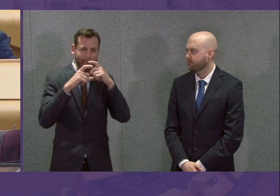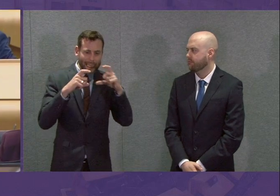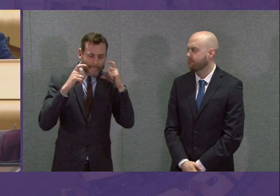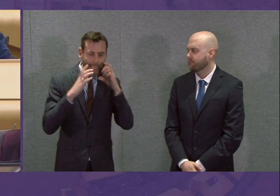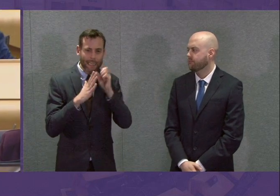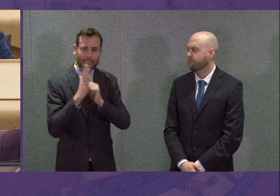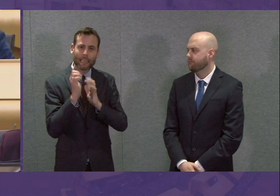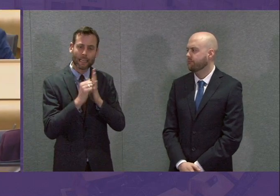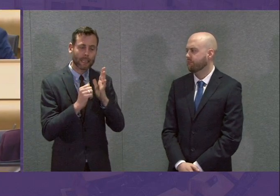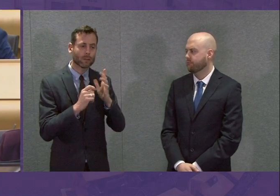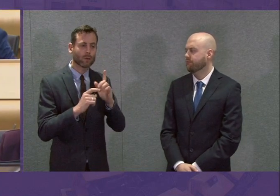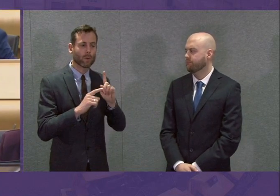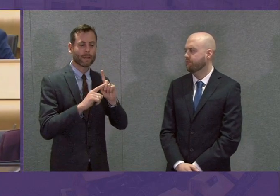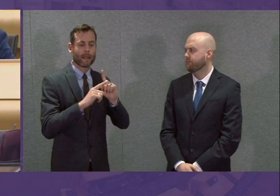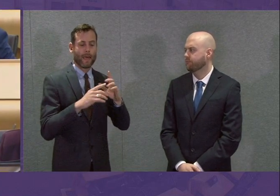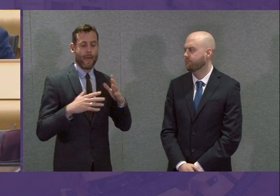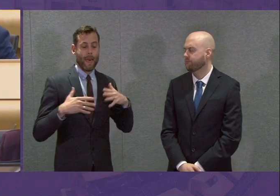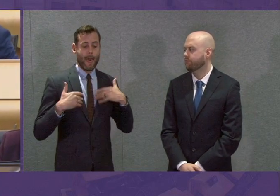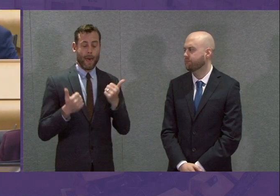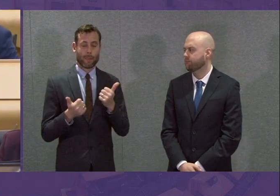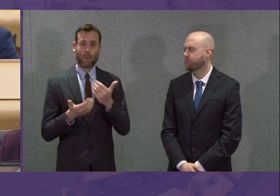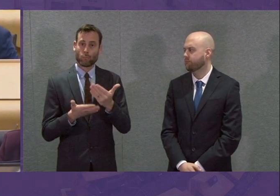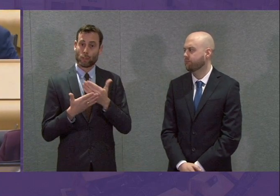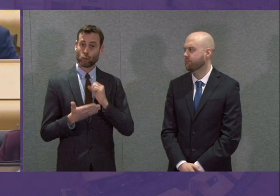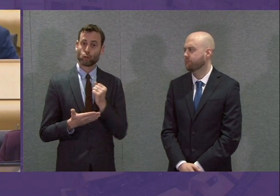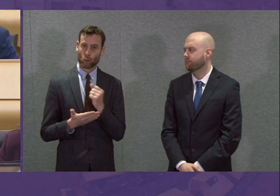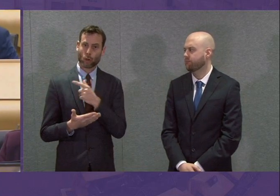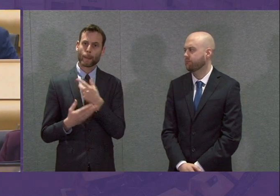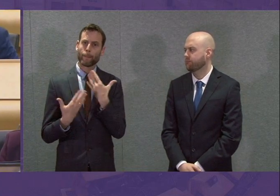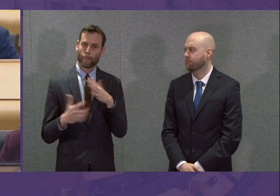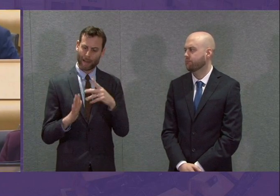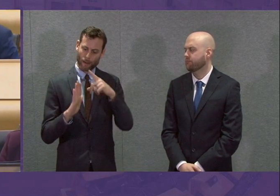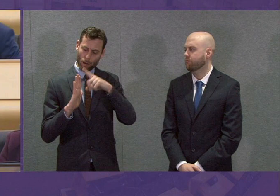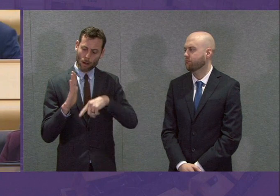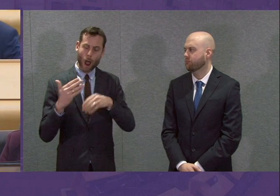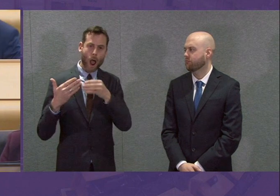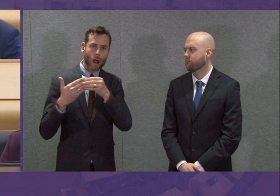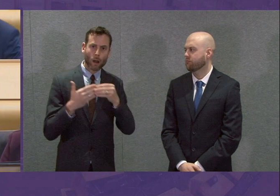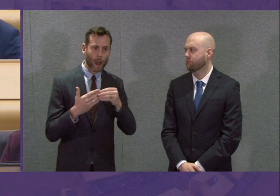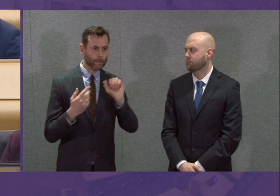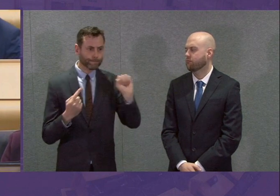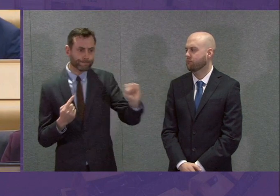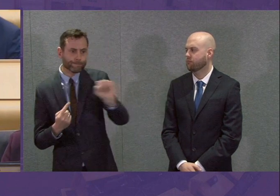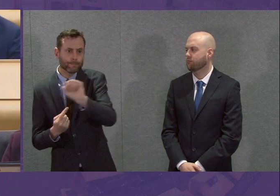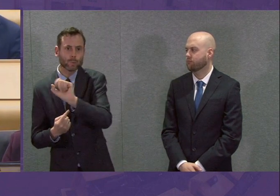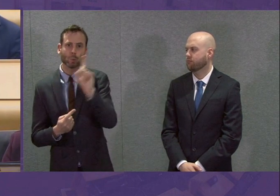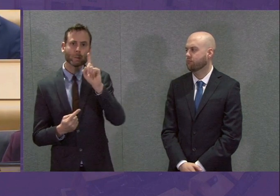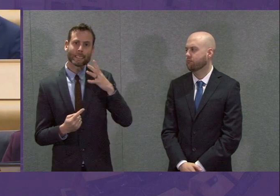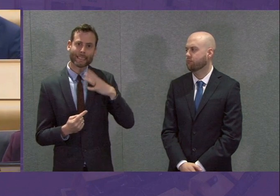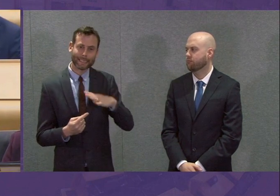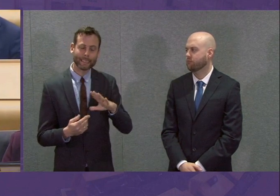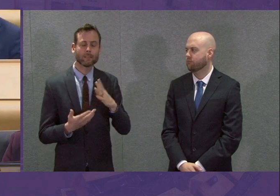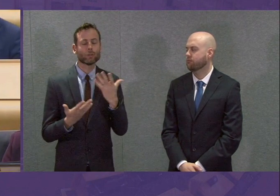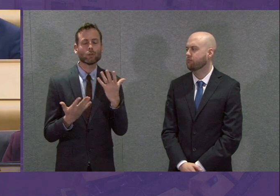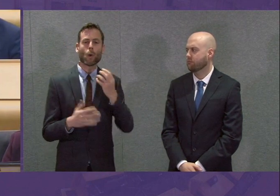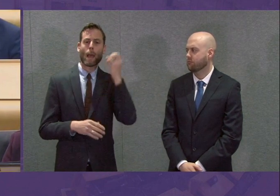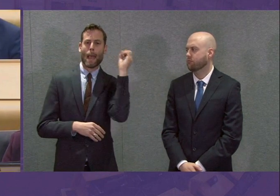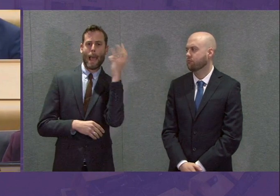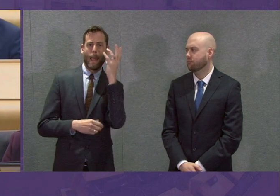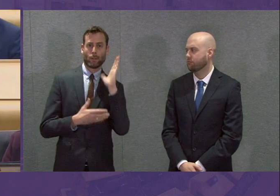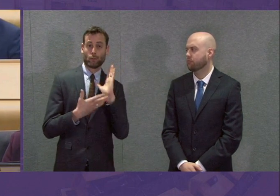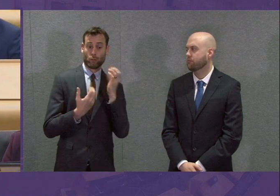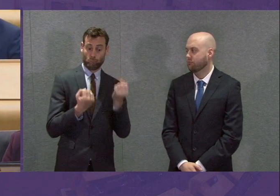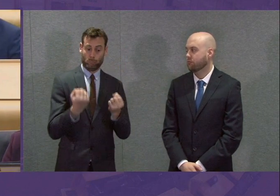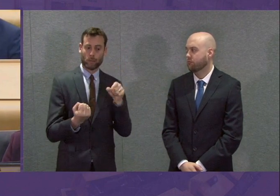workers, Health Protection Scotland has issued guidance. In a service like the Scottish Ambulance Service, there will be a mix of masks required.